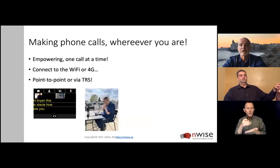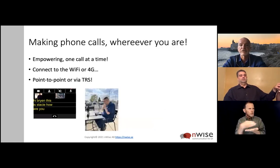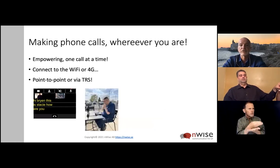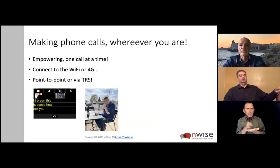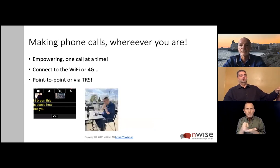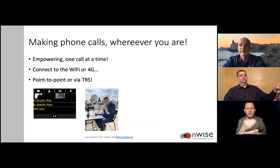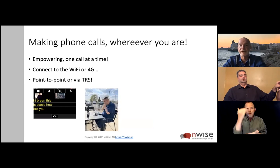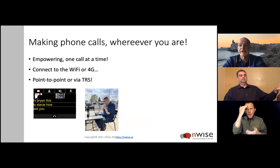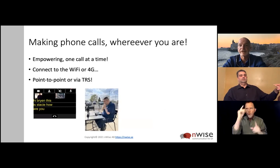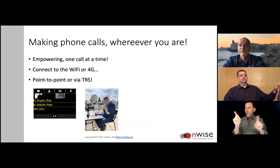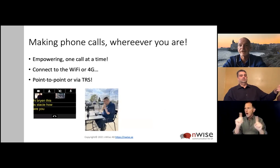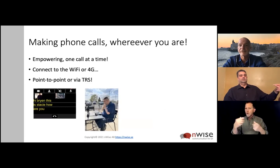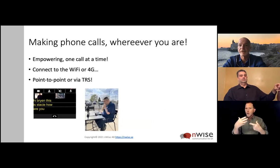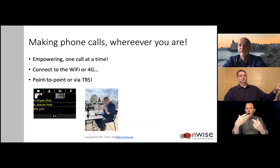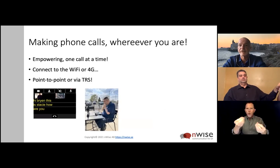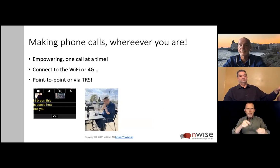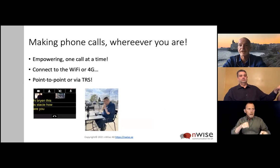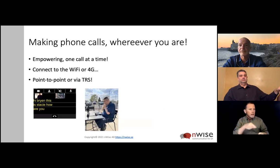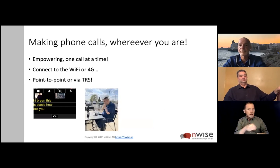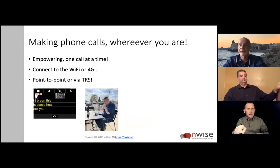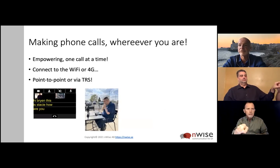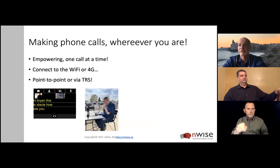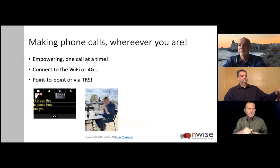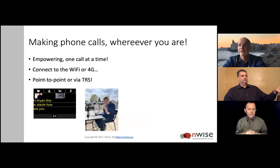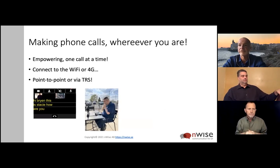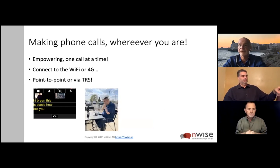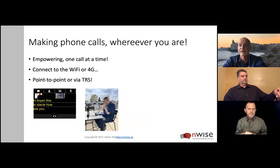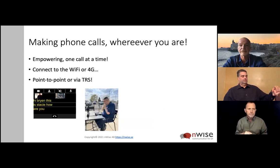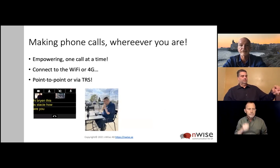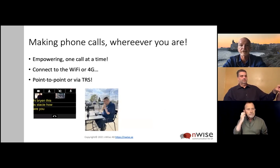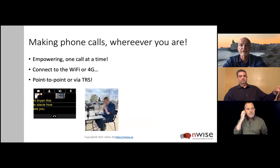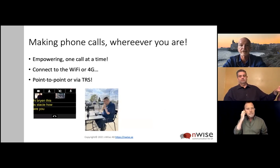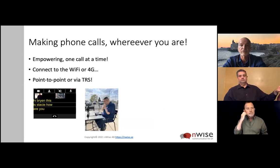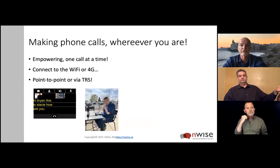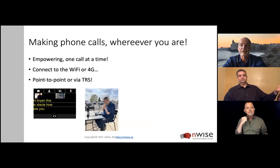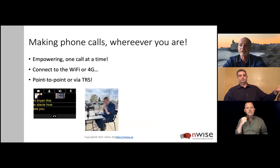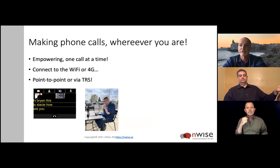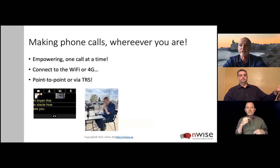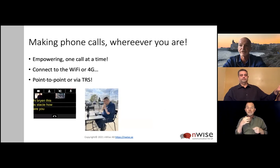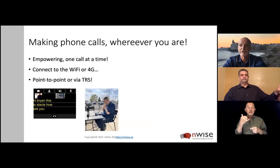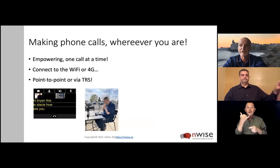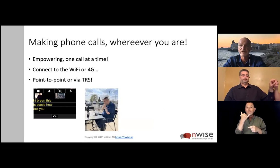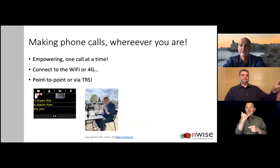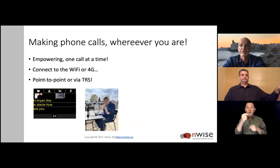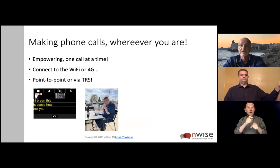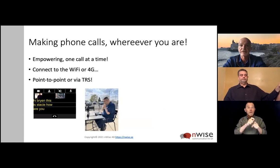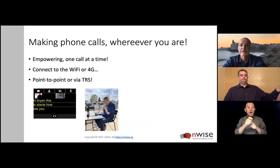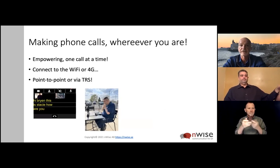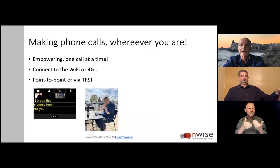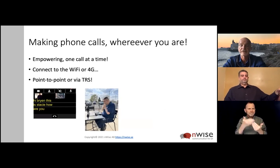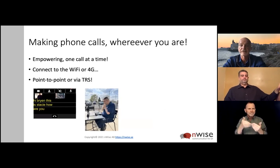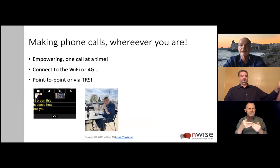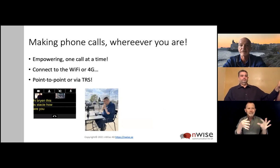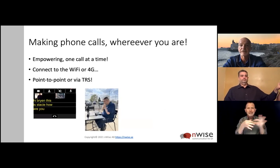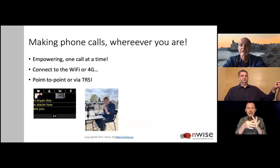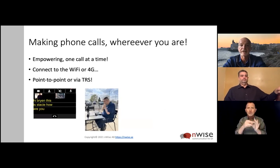So the flexibility of being able to make phone calls is just connecting to Wi-Fi or 4G. And